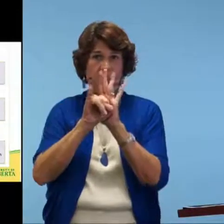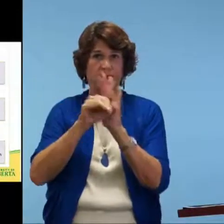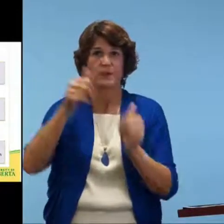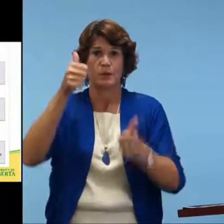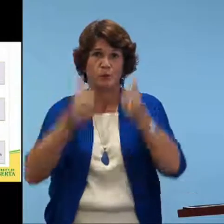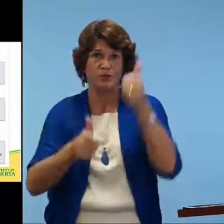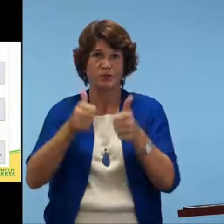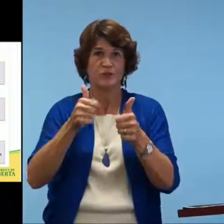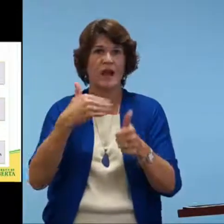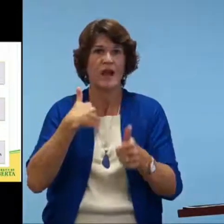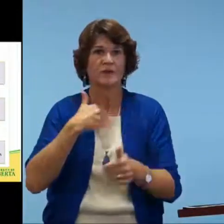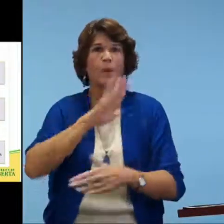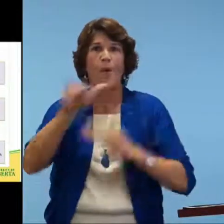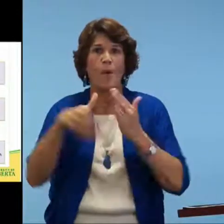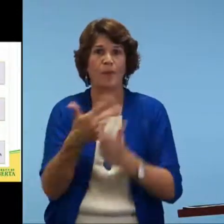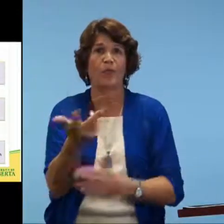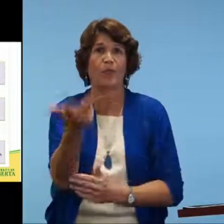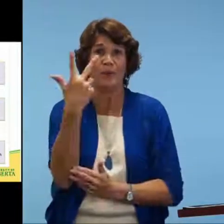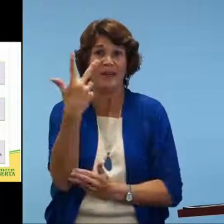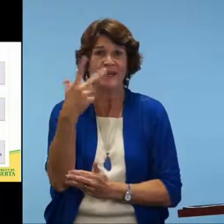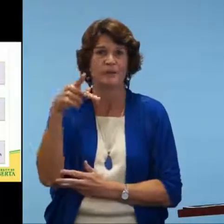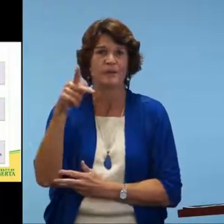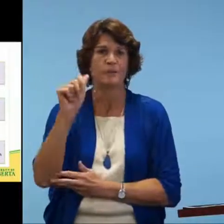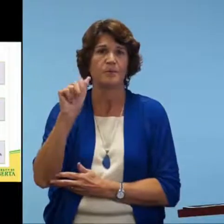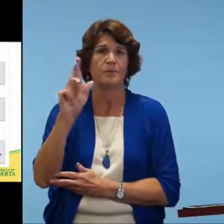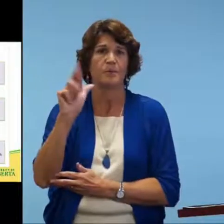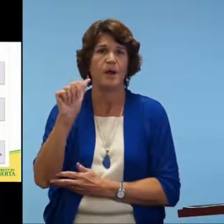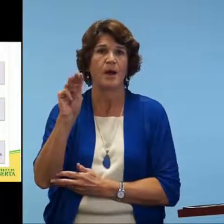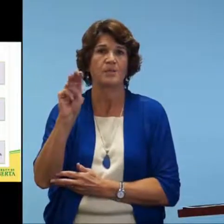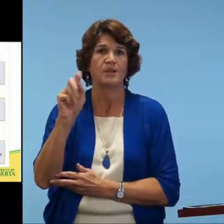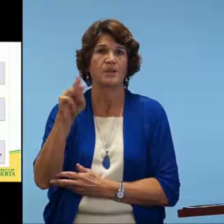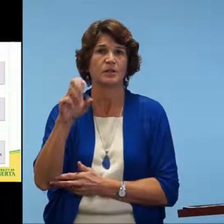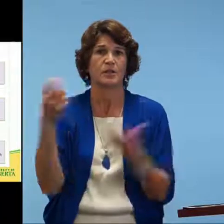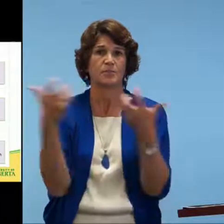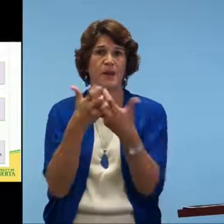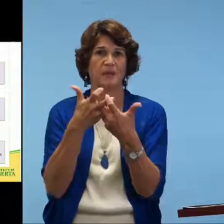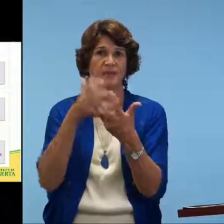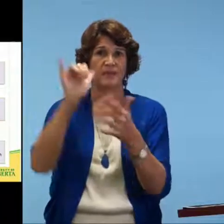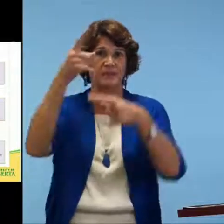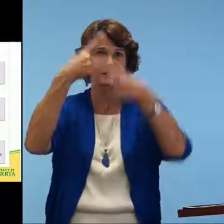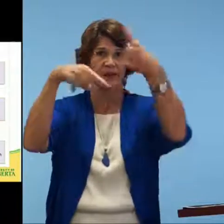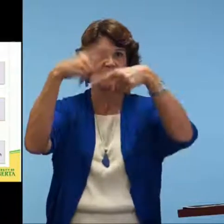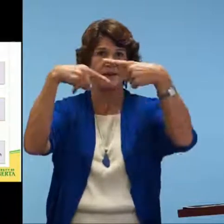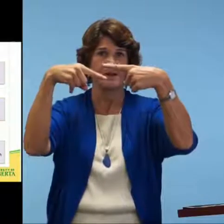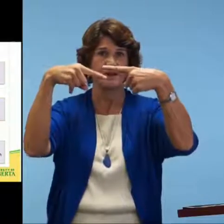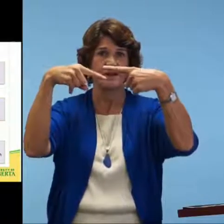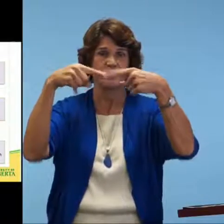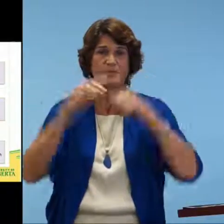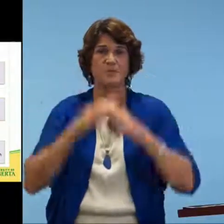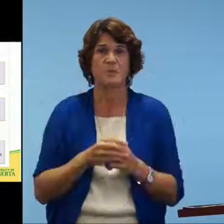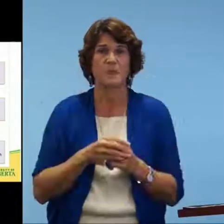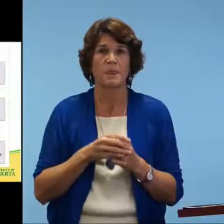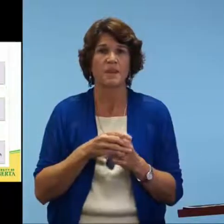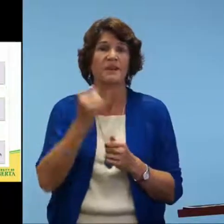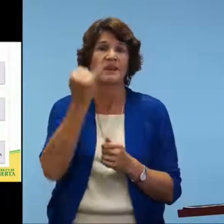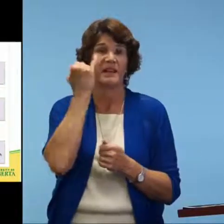child would need to identify which word has all three parameters that matches that particular cue sign.